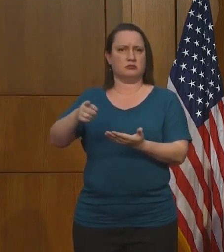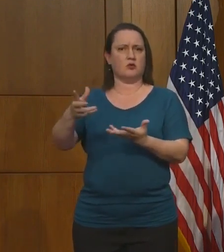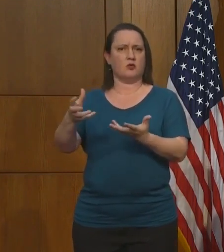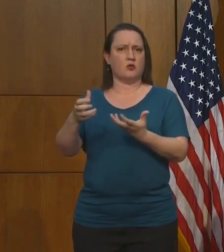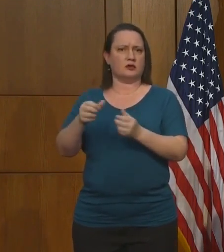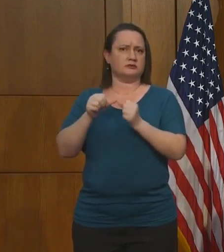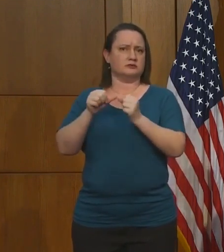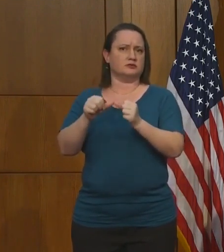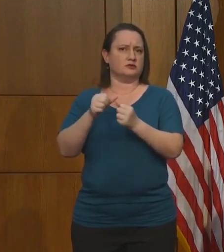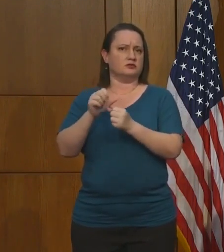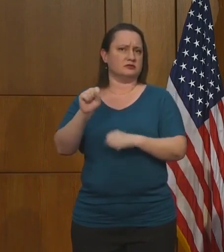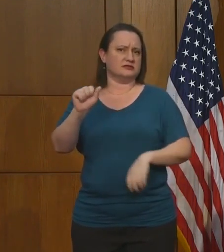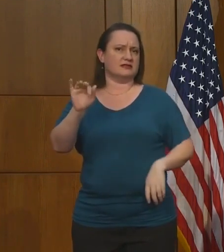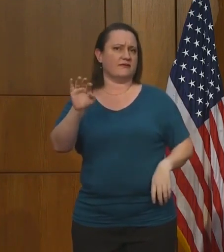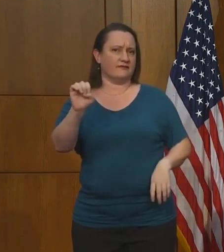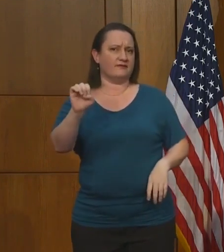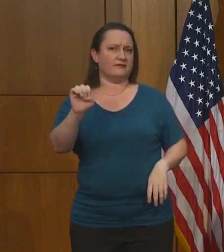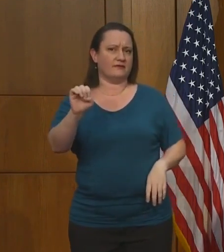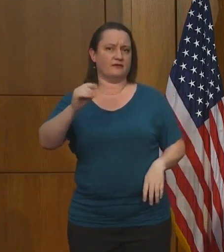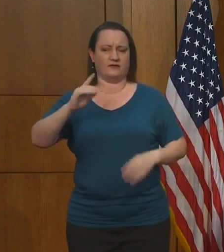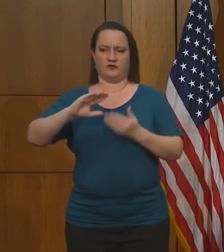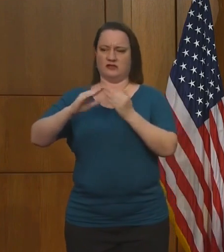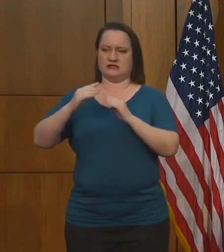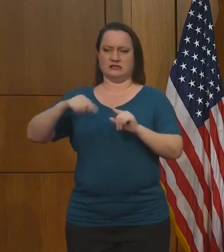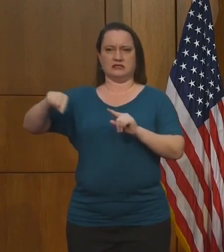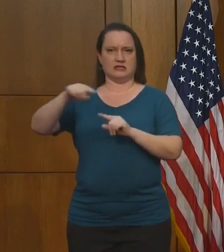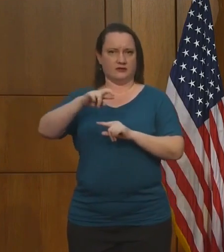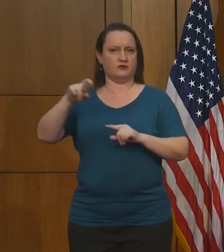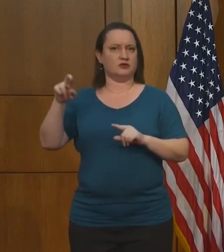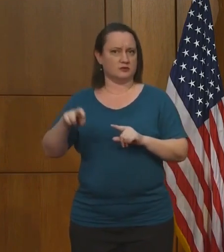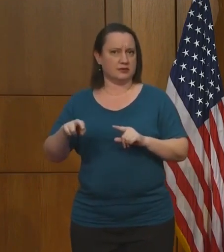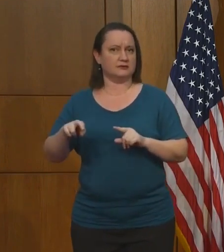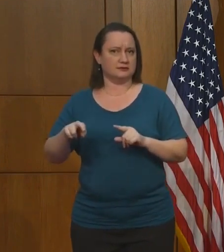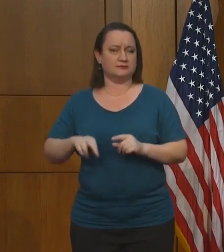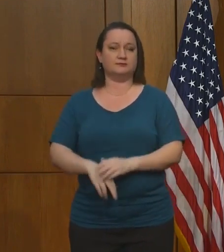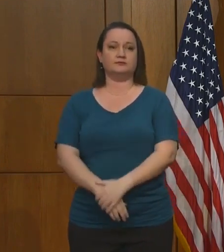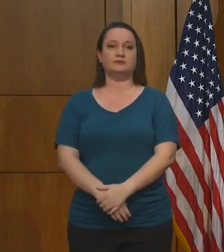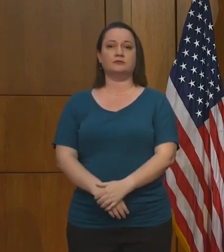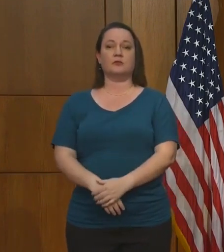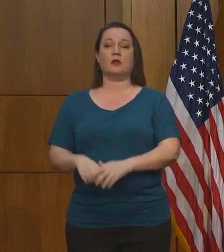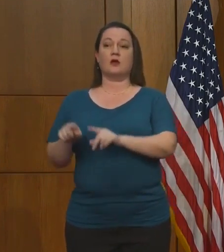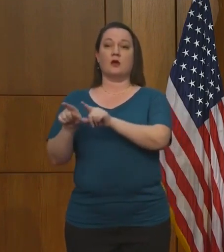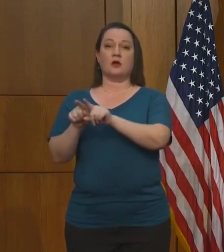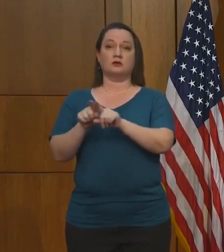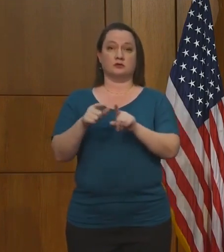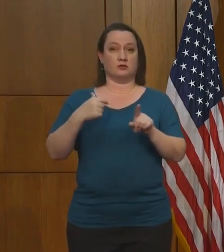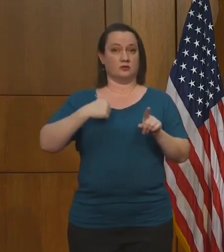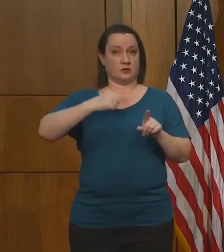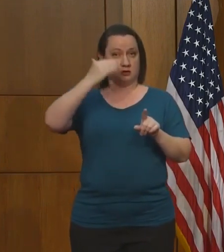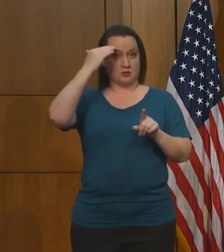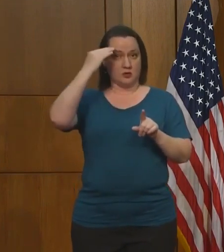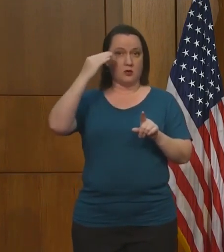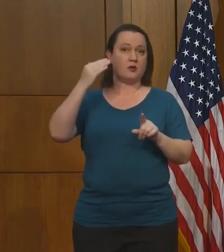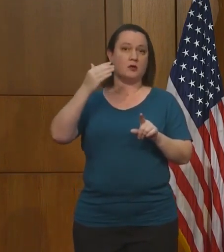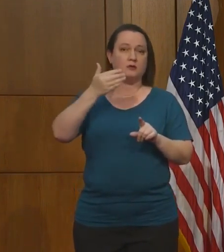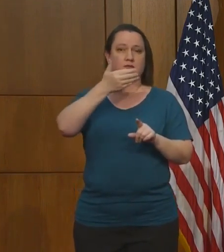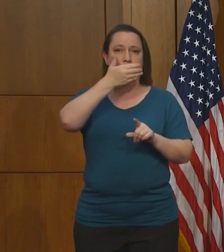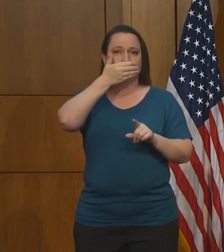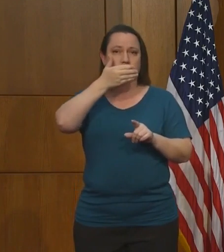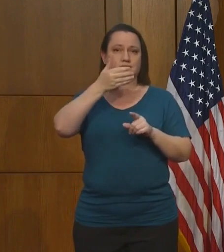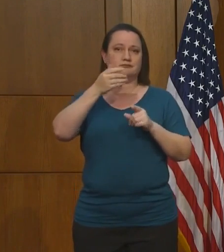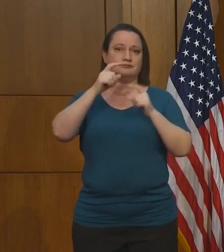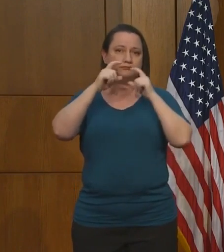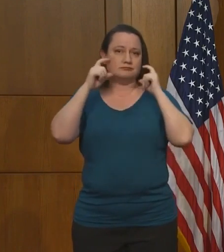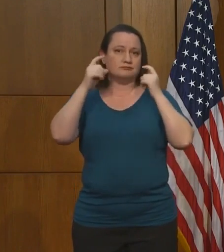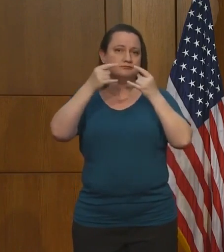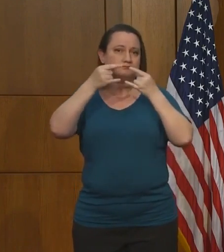safe in in our city of Richmond. We also know, as I mentioned earlier, that that facial protection is